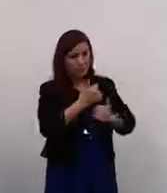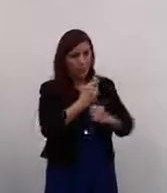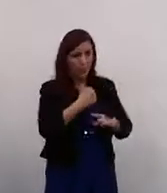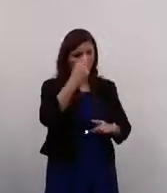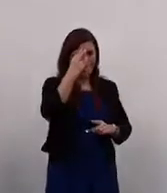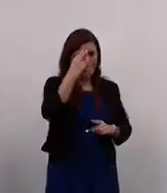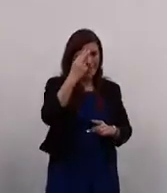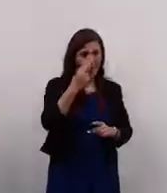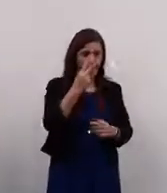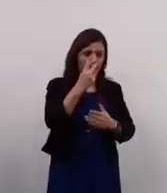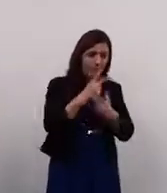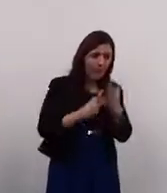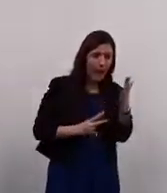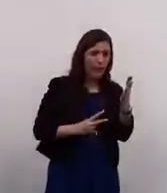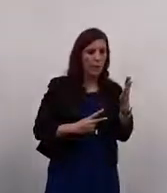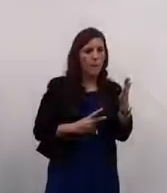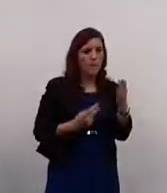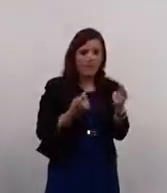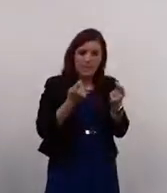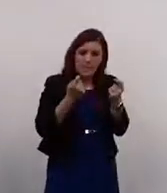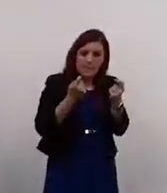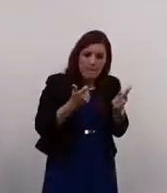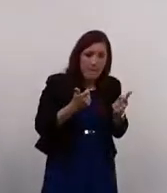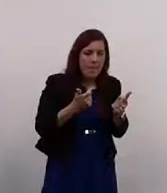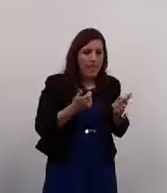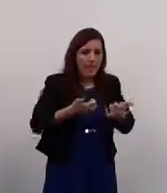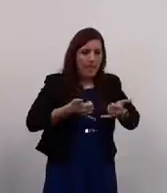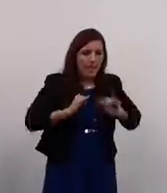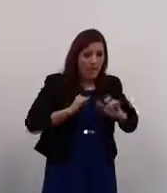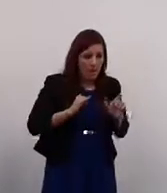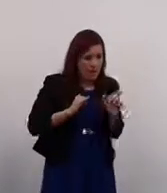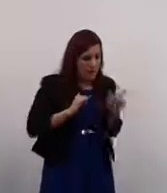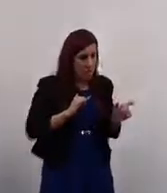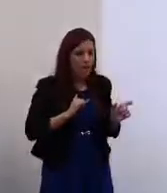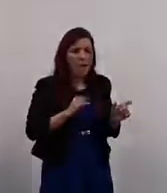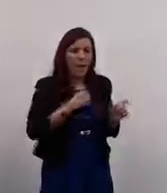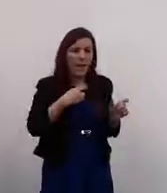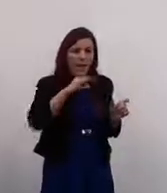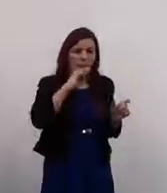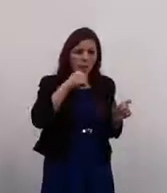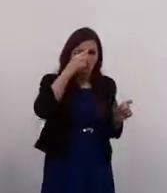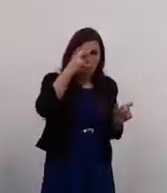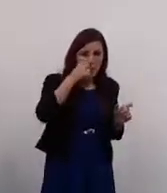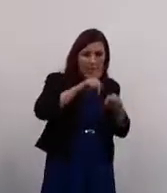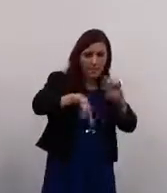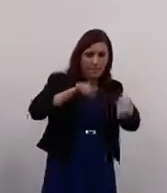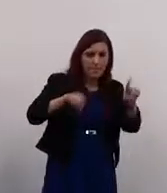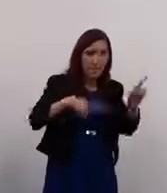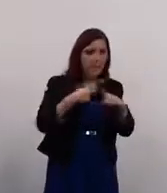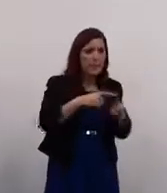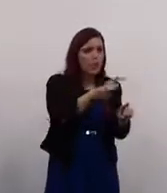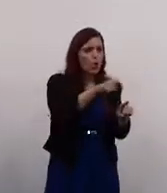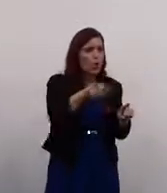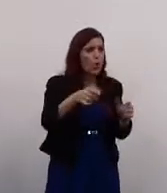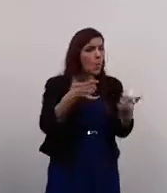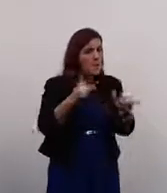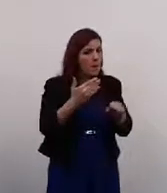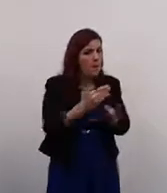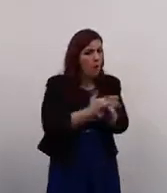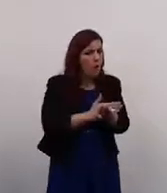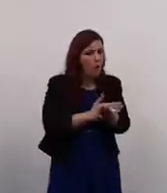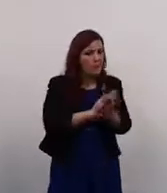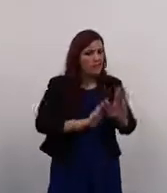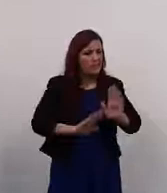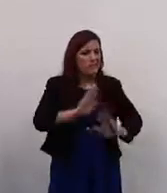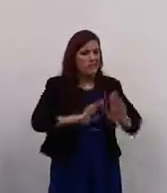the value of that wide range of customers, who for many reasons maybe haven't been accessing services or been